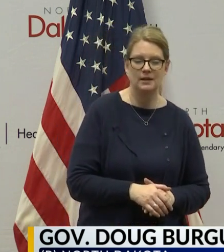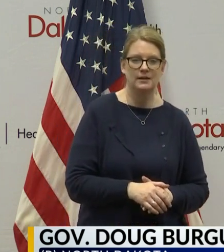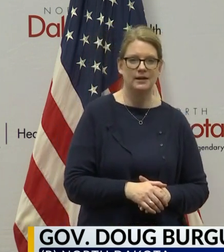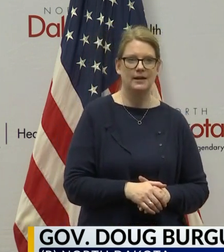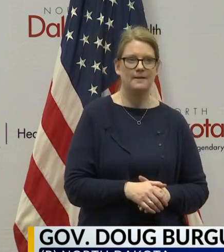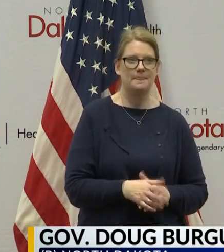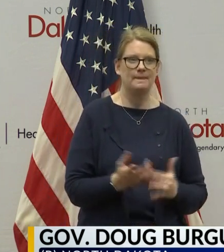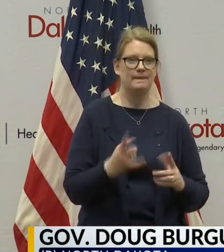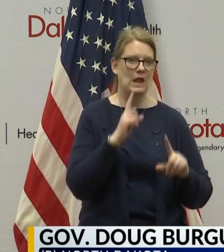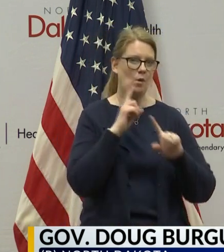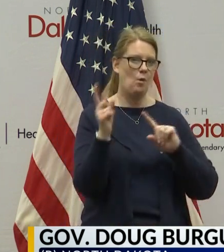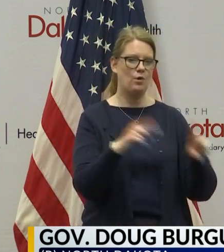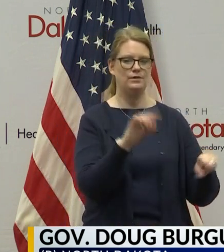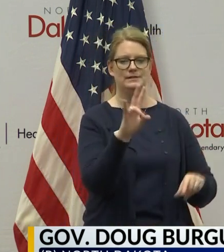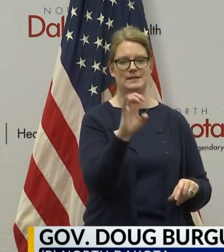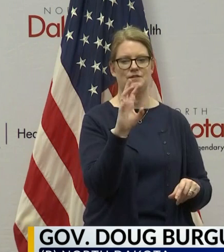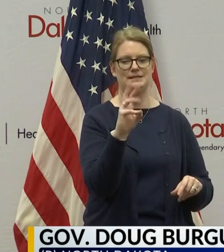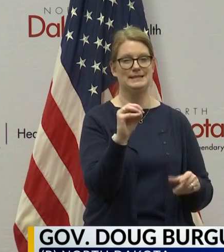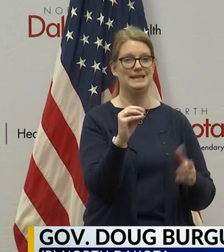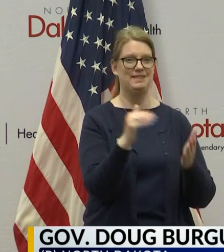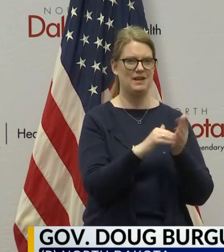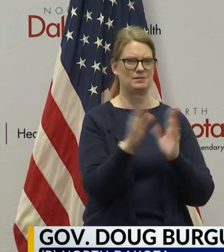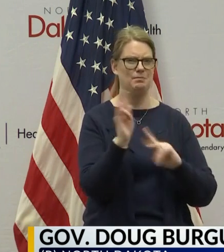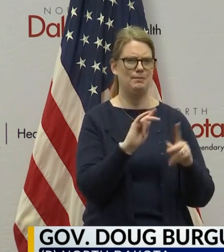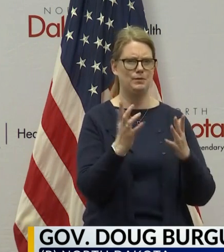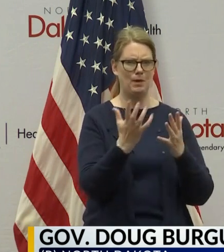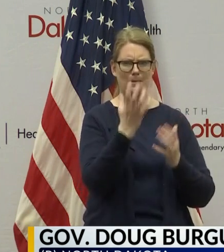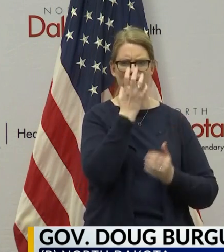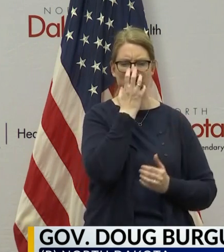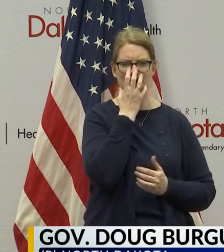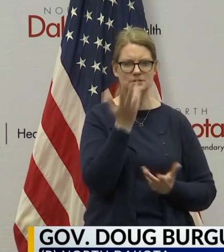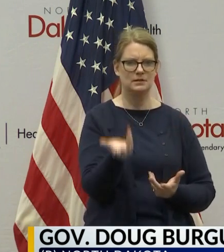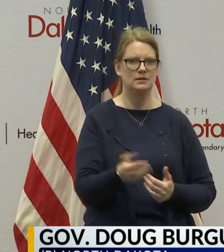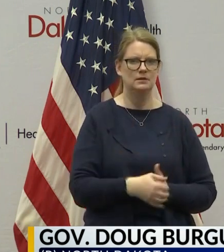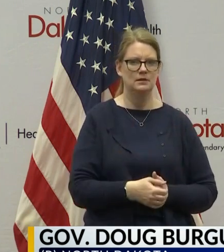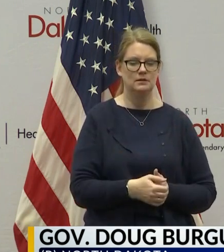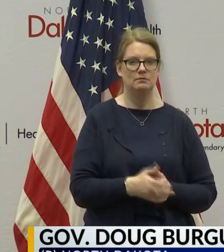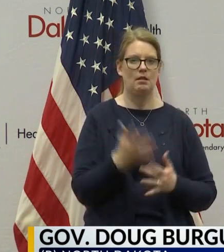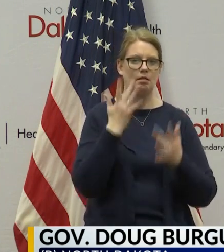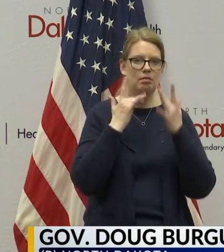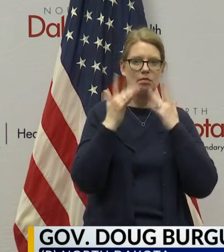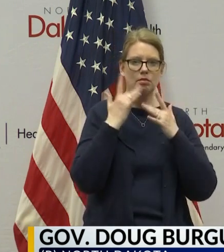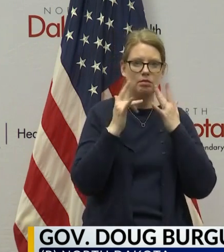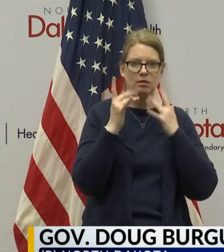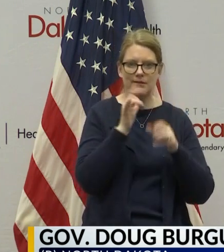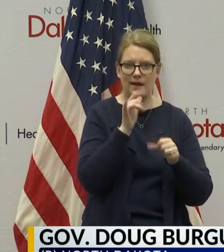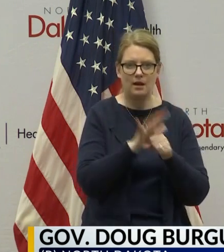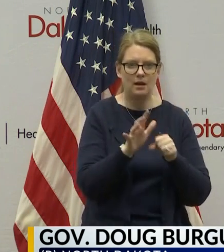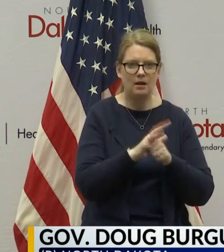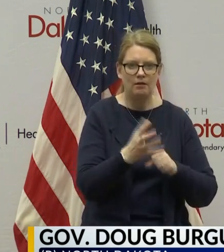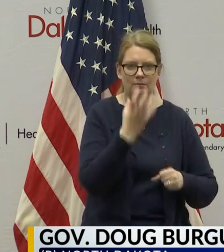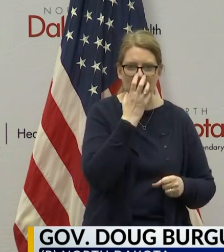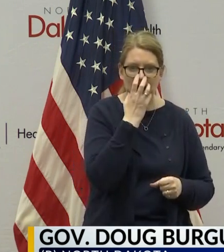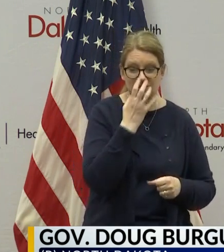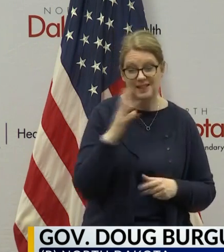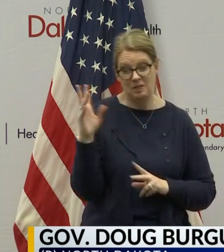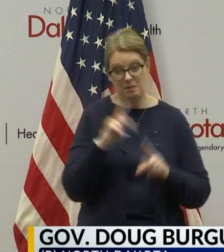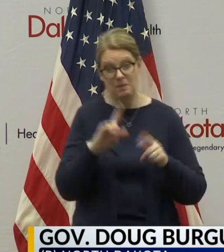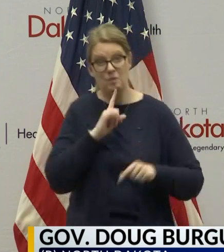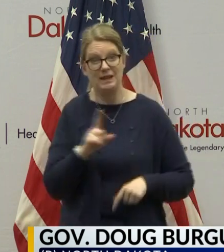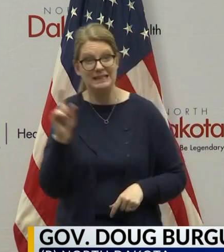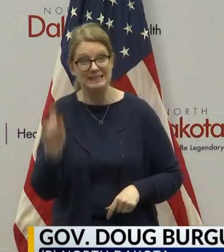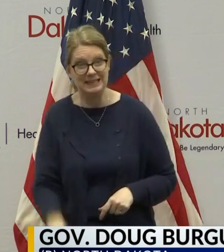you order 760,000 people to wear a mask, all we'll do is create a shortage of masks, and then the people that might really need to wear them